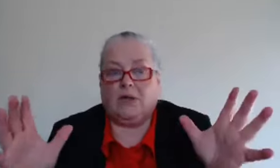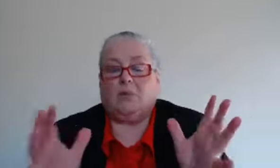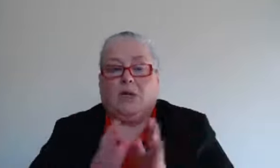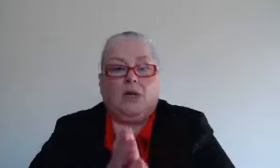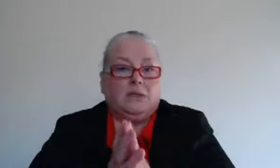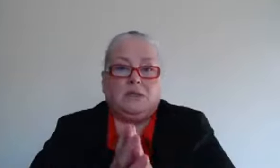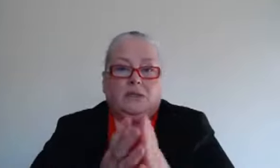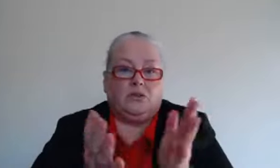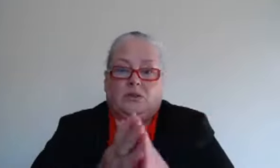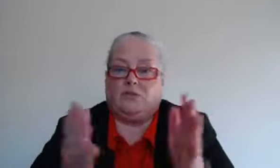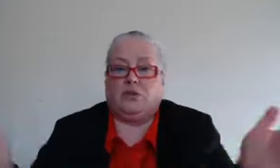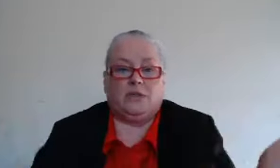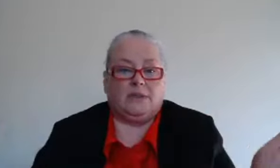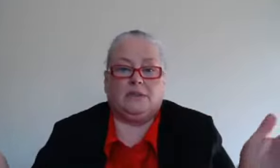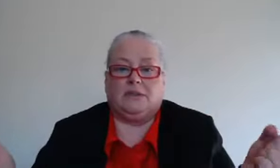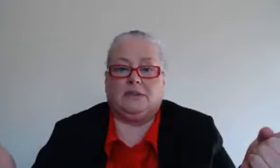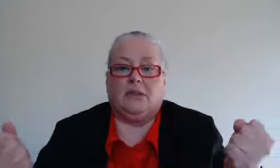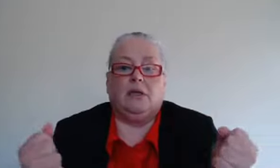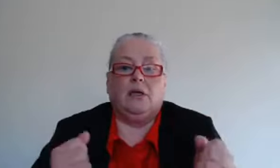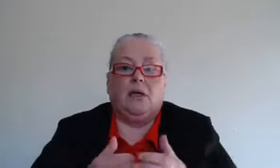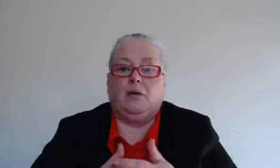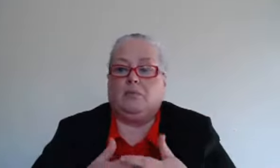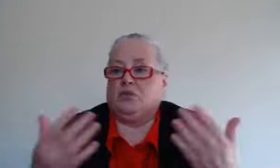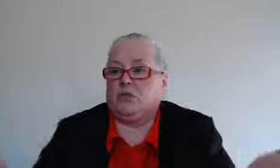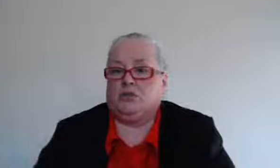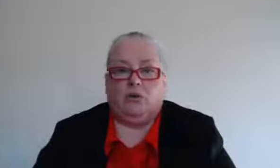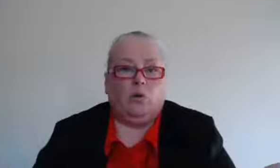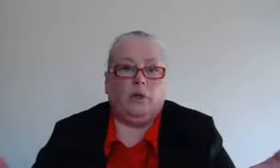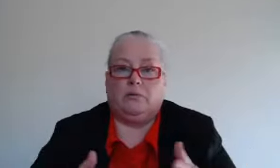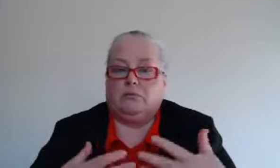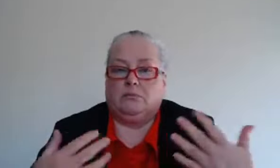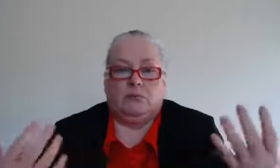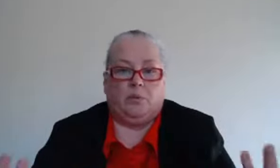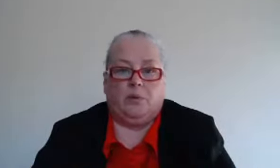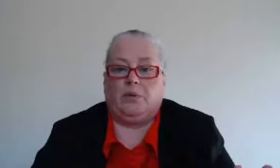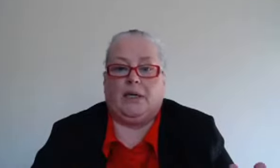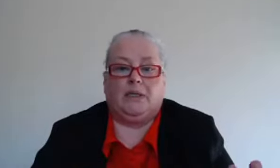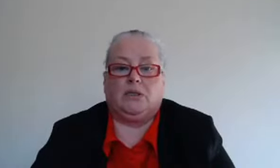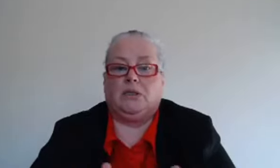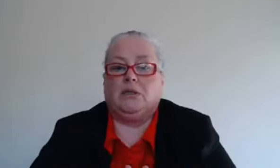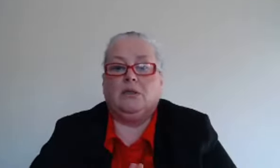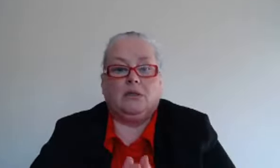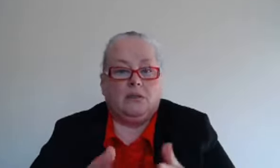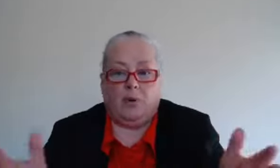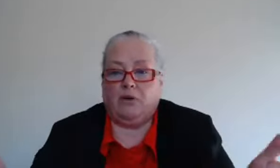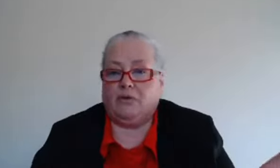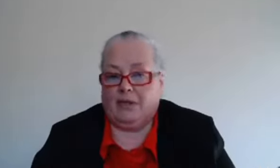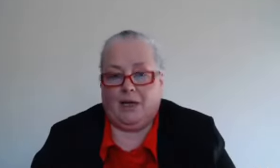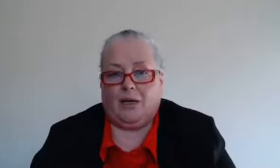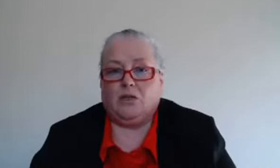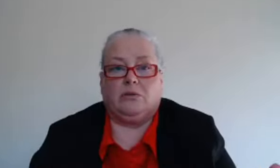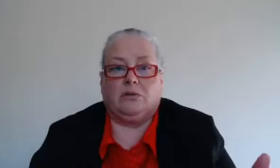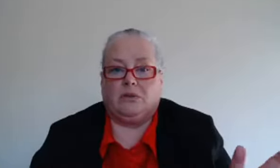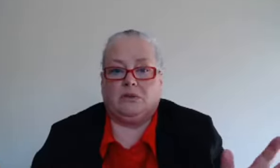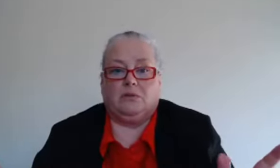happening constantly just have to look at the seasons and children growing you know people aging it's perfectly natural to